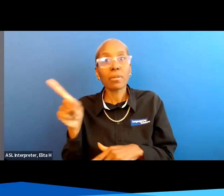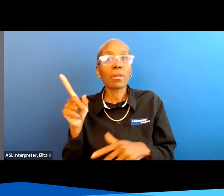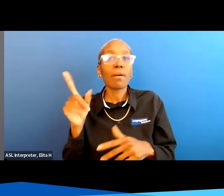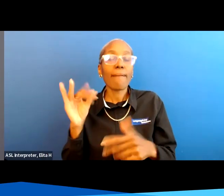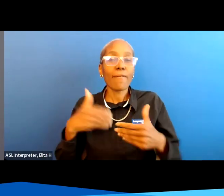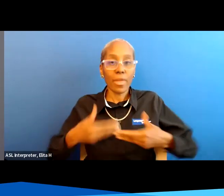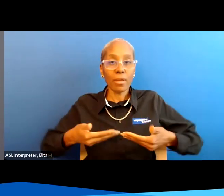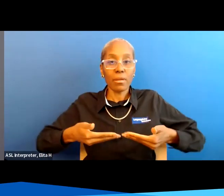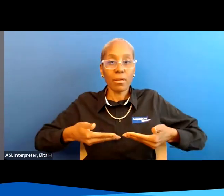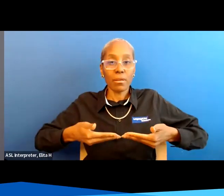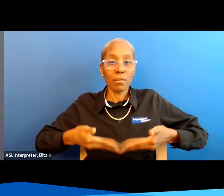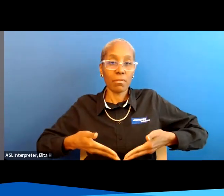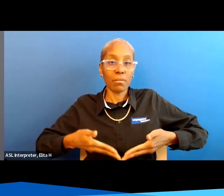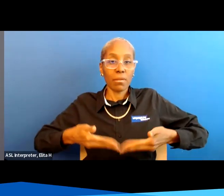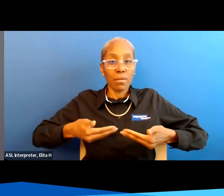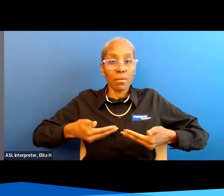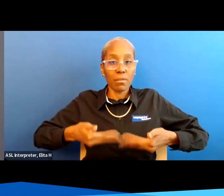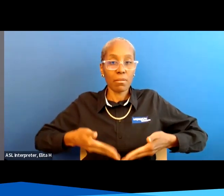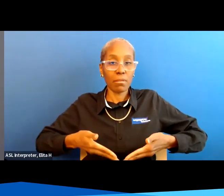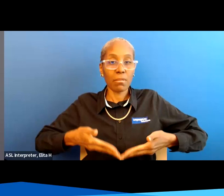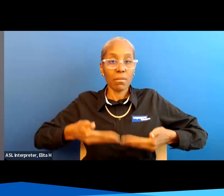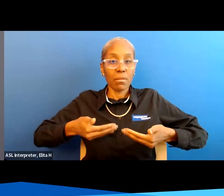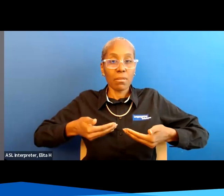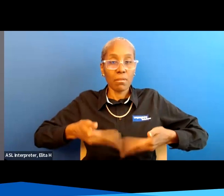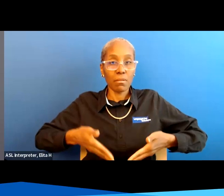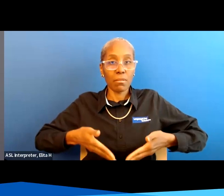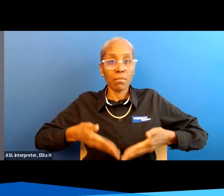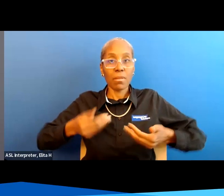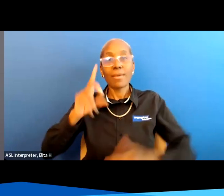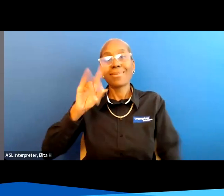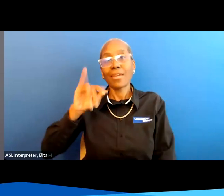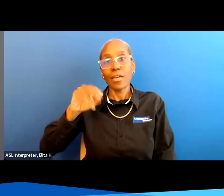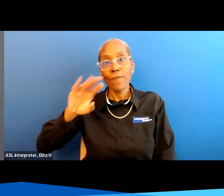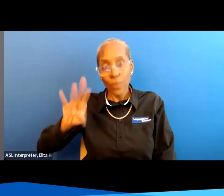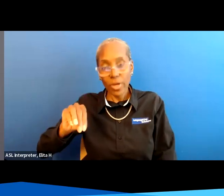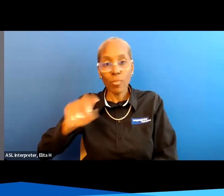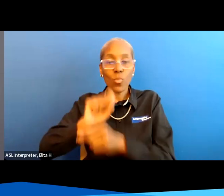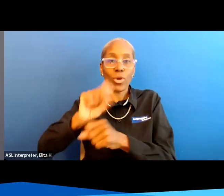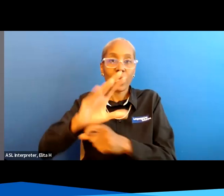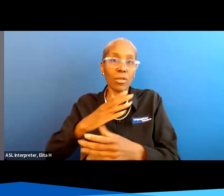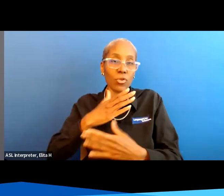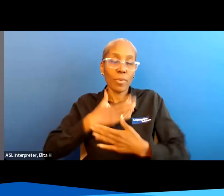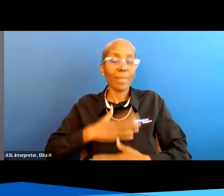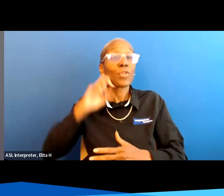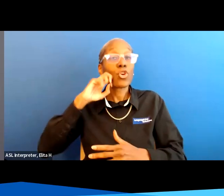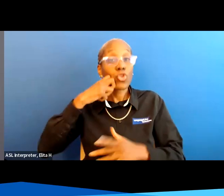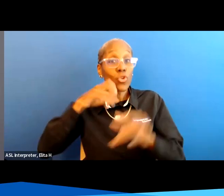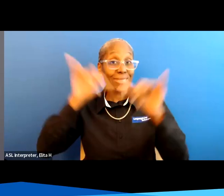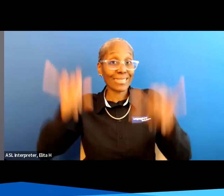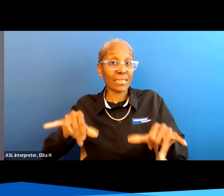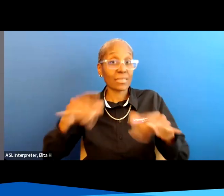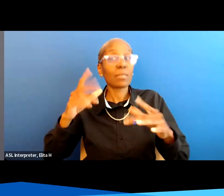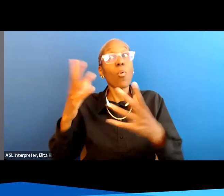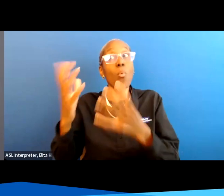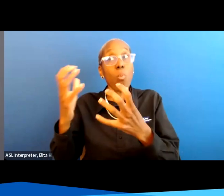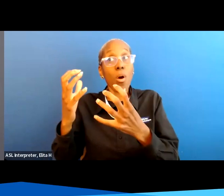have that diaphragm pacer working in your body you know how i always say the nervous system wants to heal